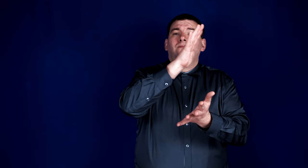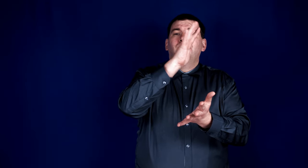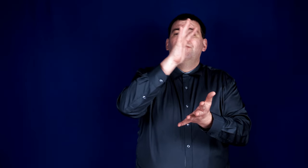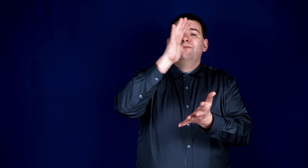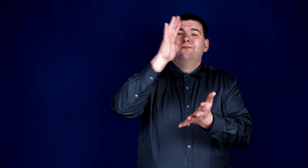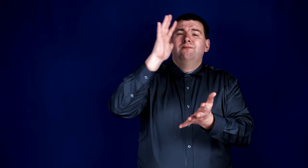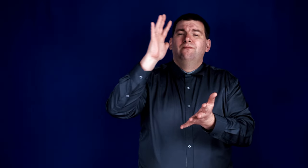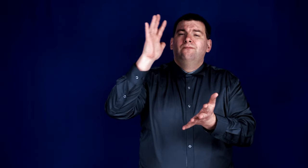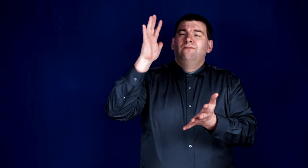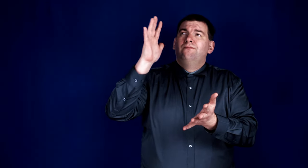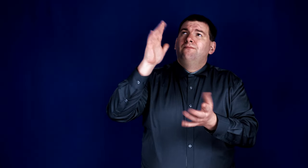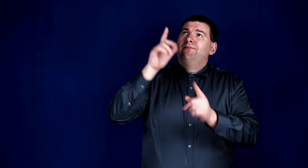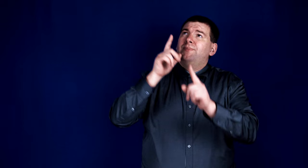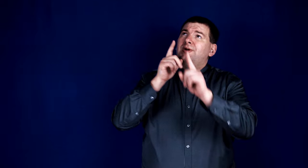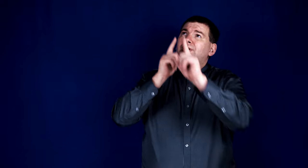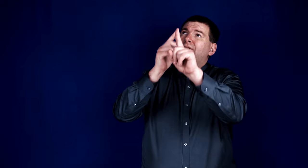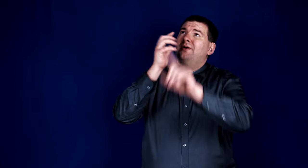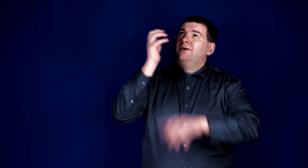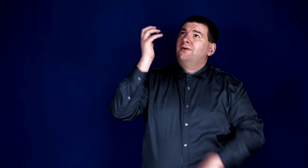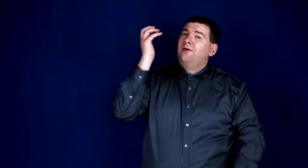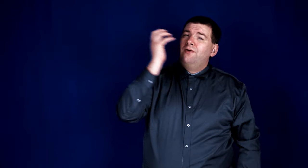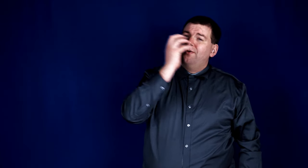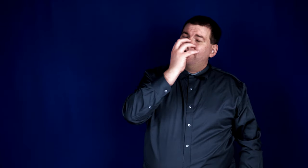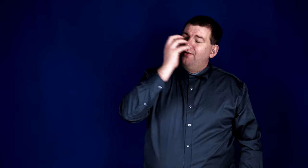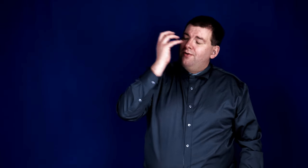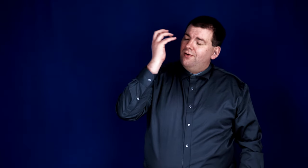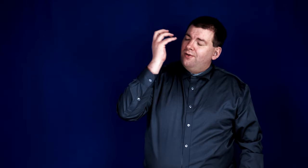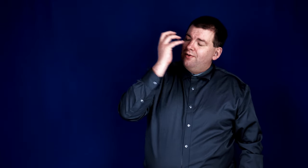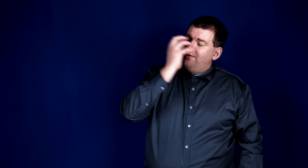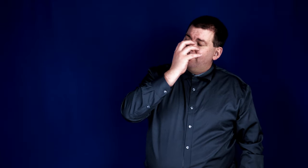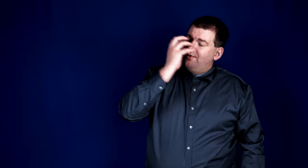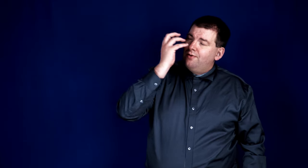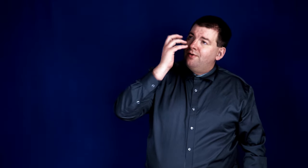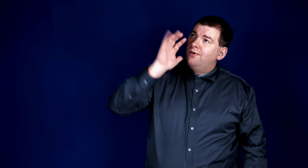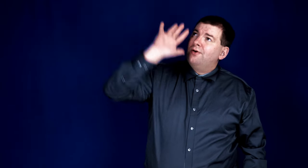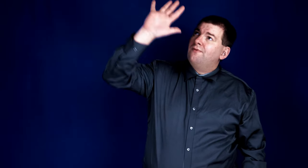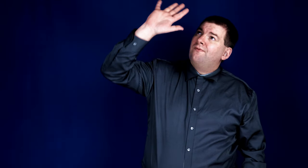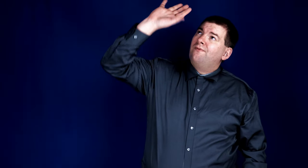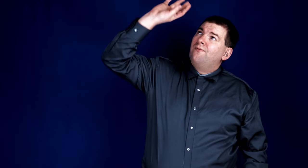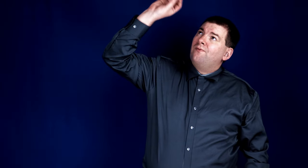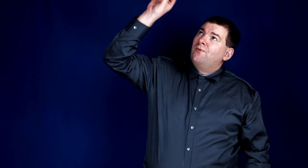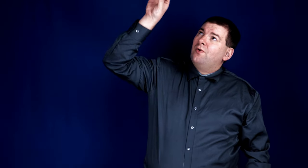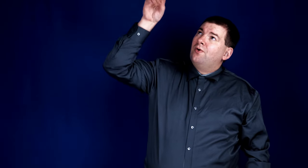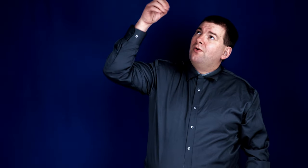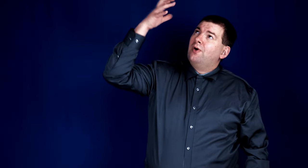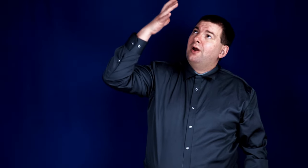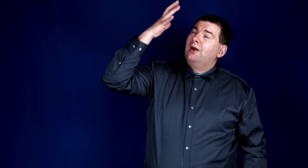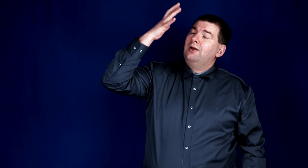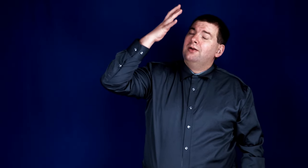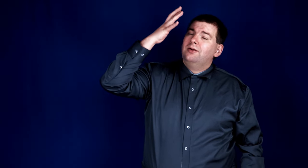in awe of your grace,